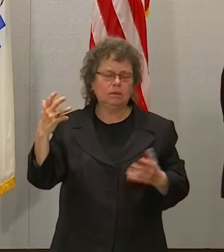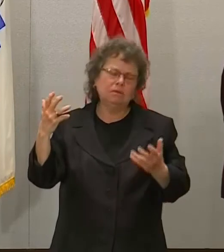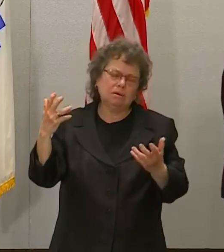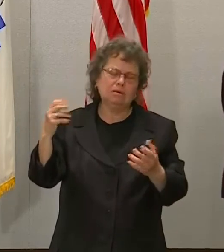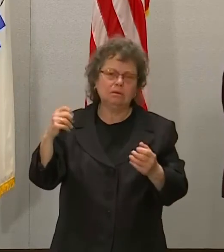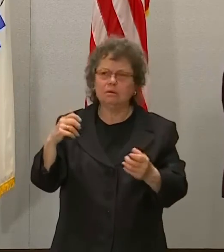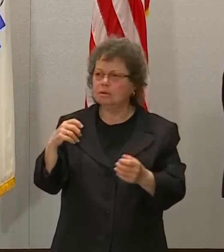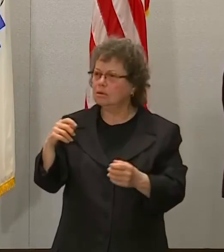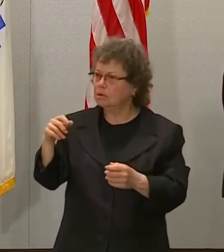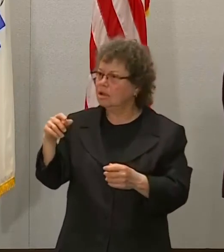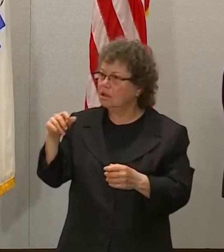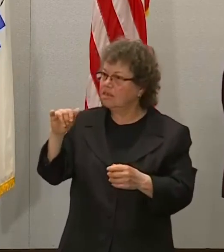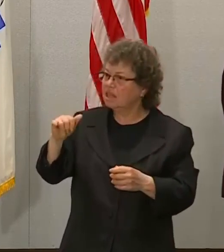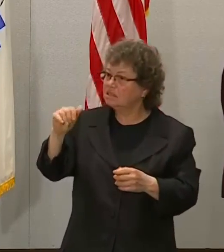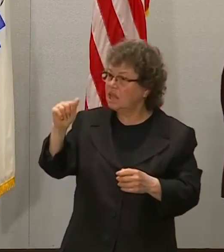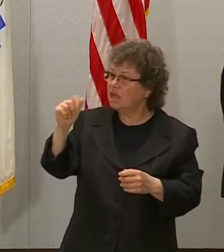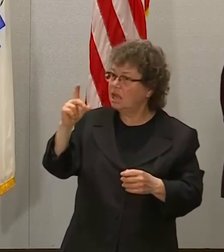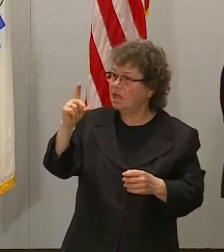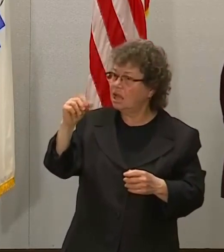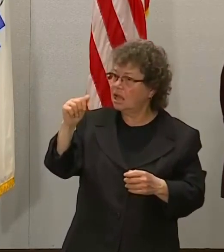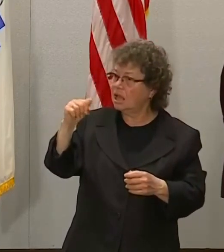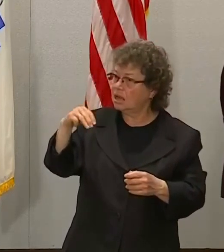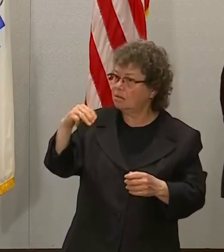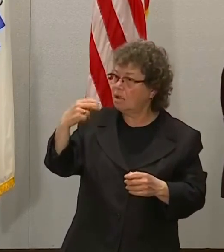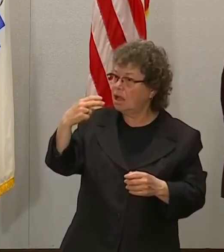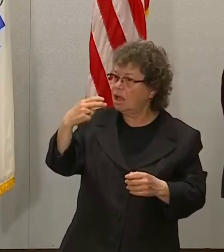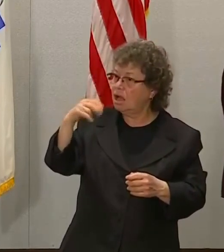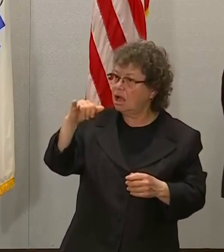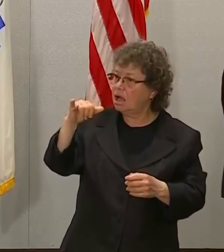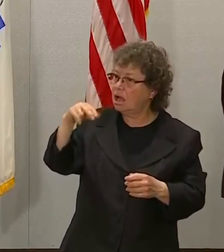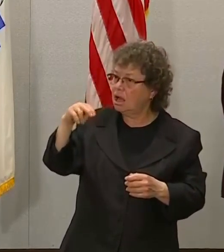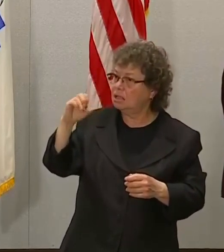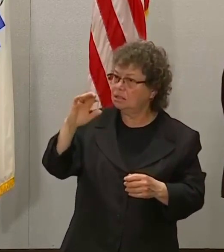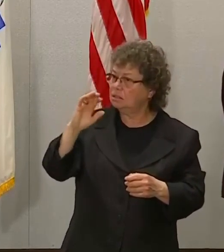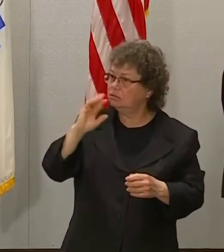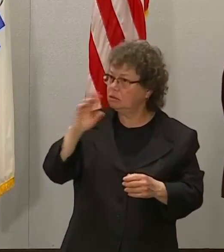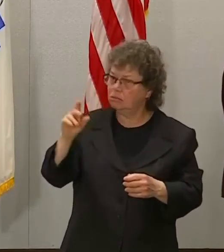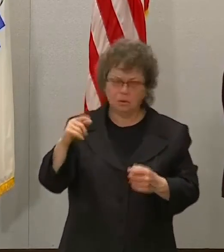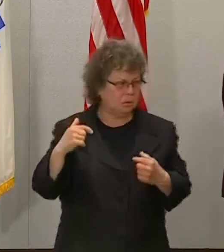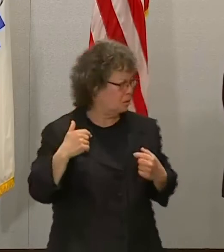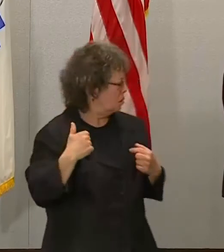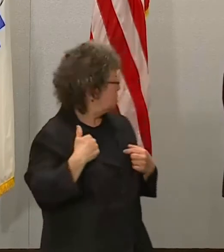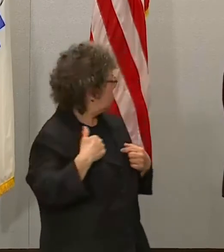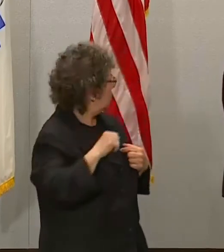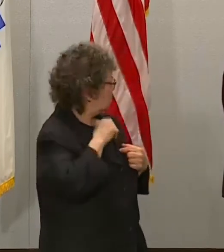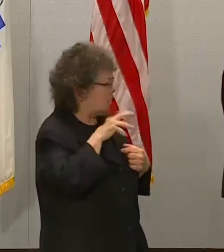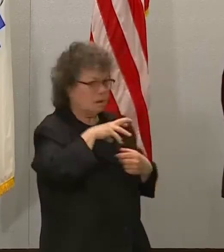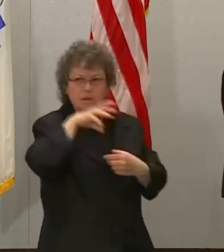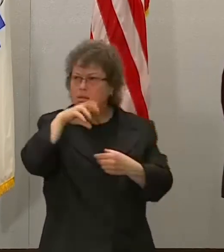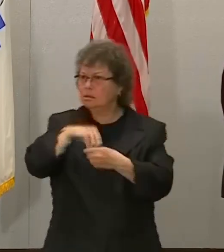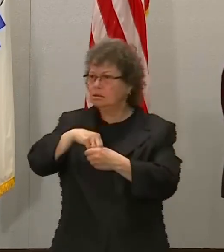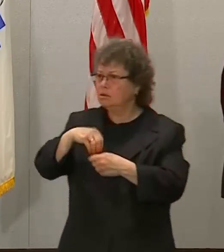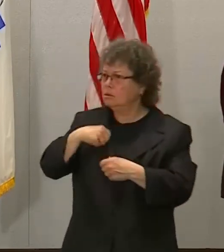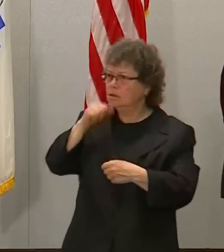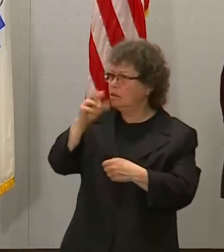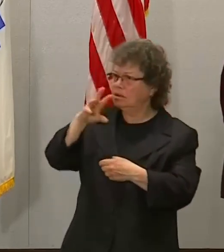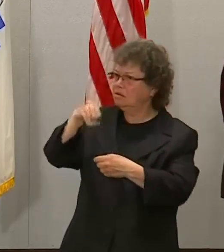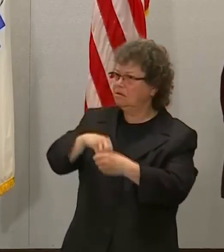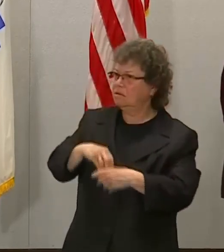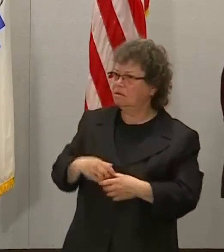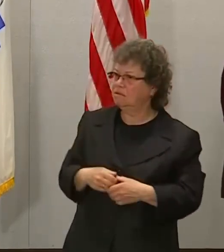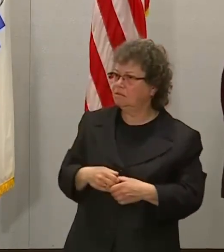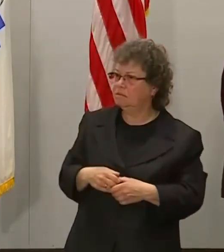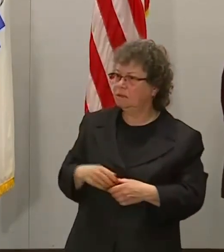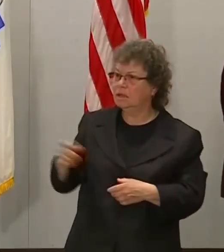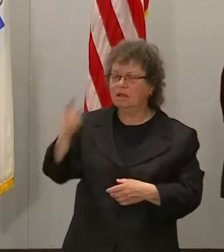This is Adam Hines' report. We were staffed to that. I don't think we – we didn't share that, did we? No, we didn't share that. The